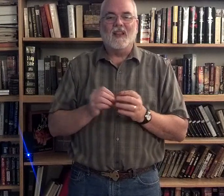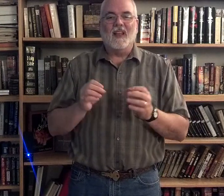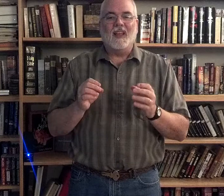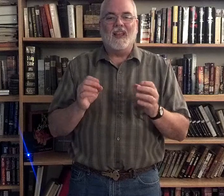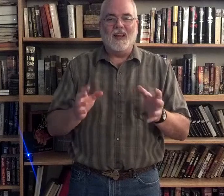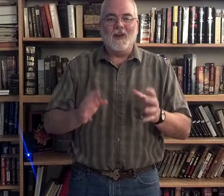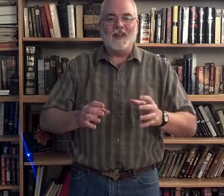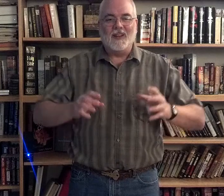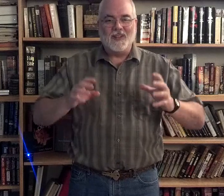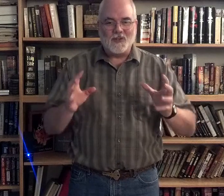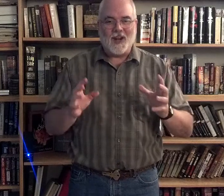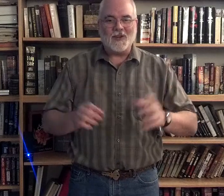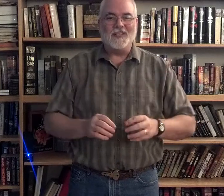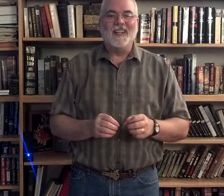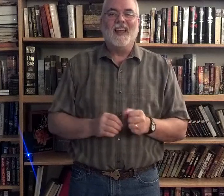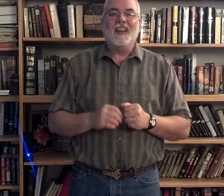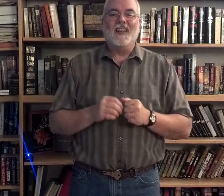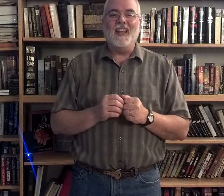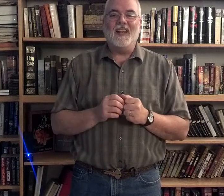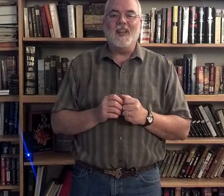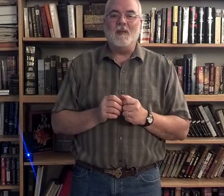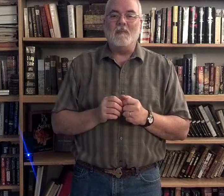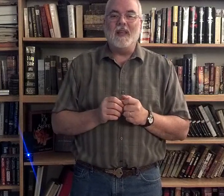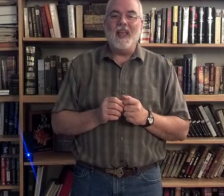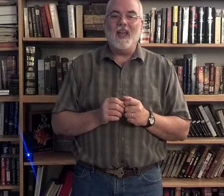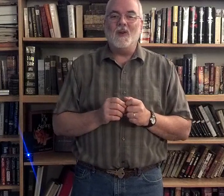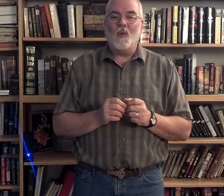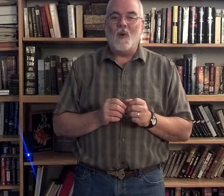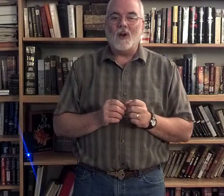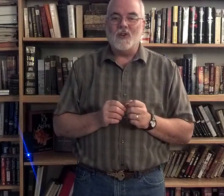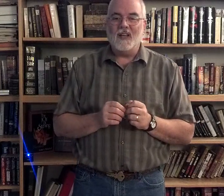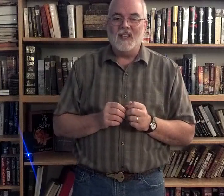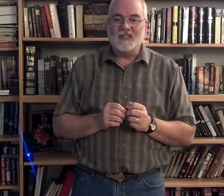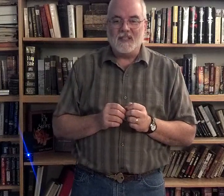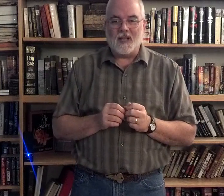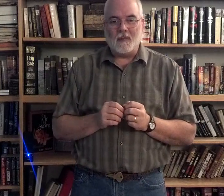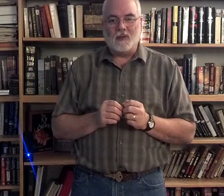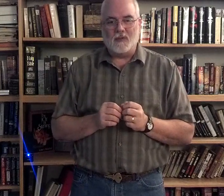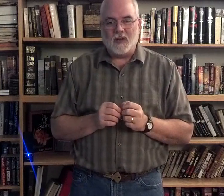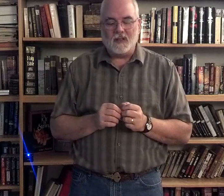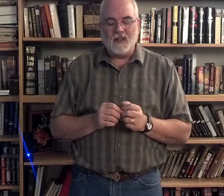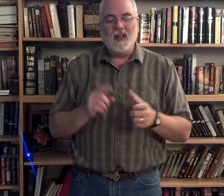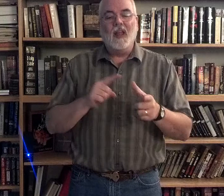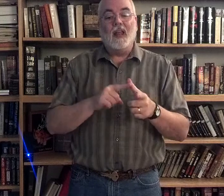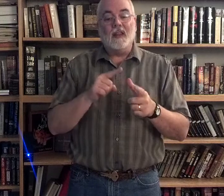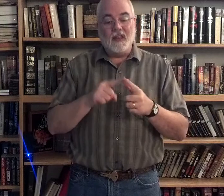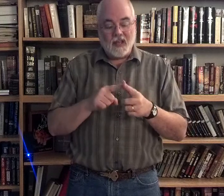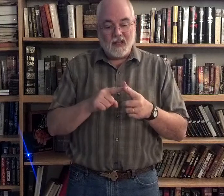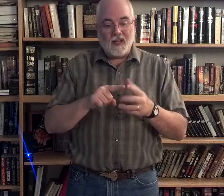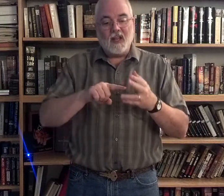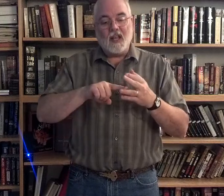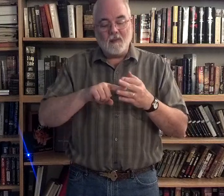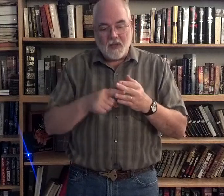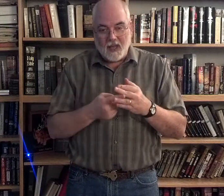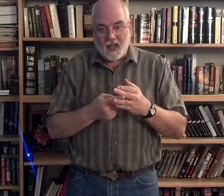Anyway, distractions. Then he began washing his disciples' feet. Then he began